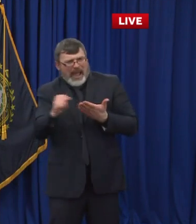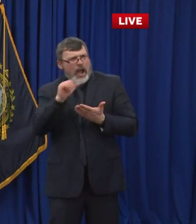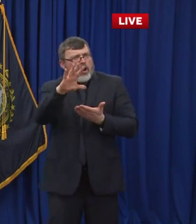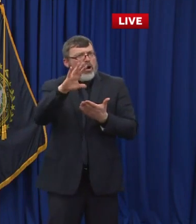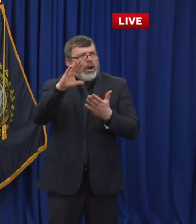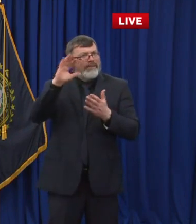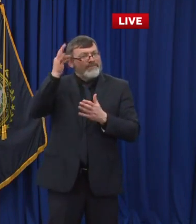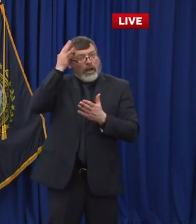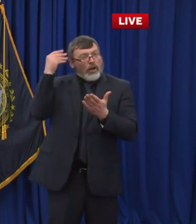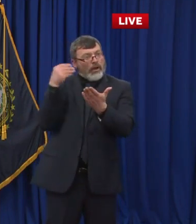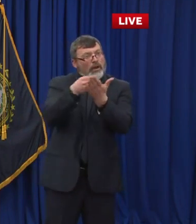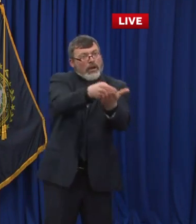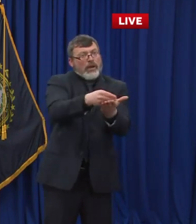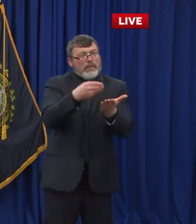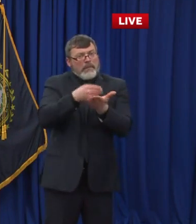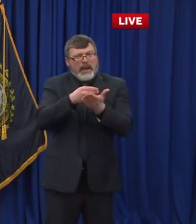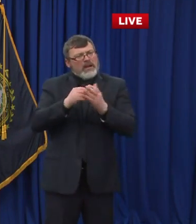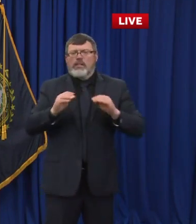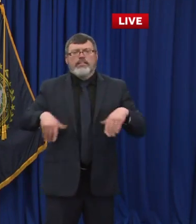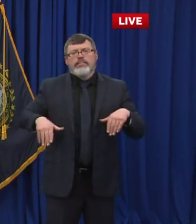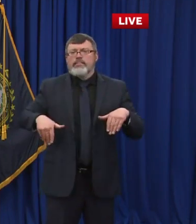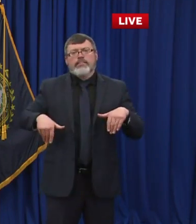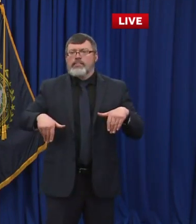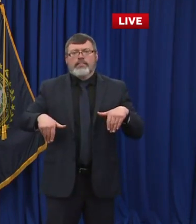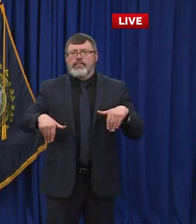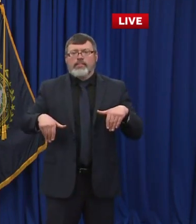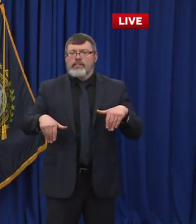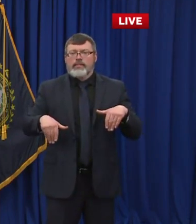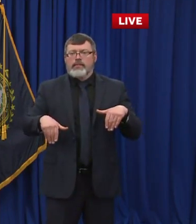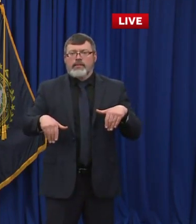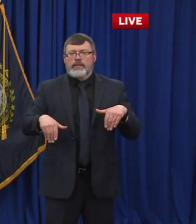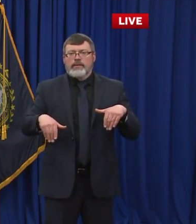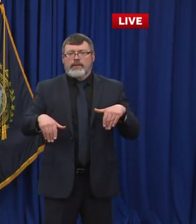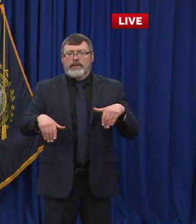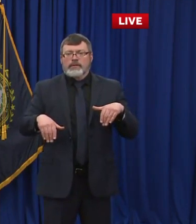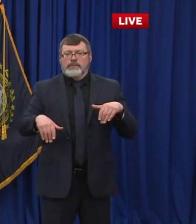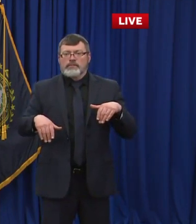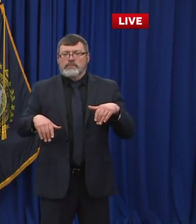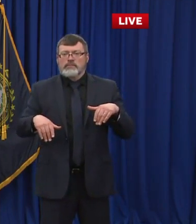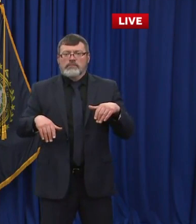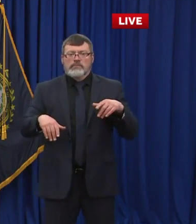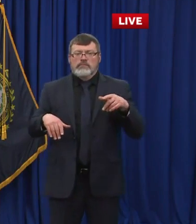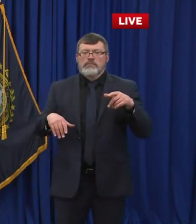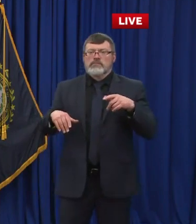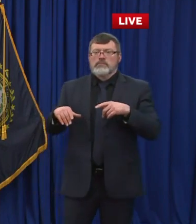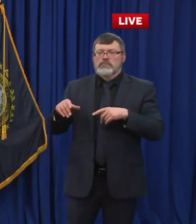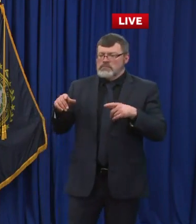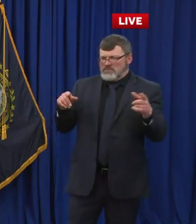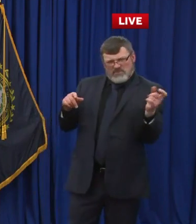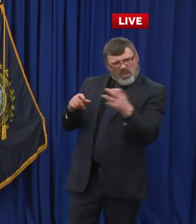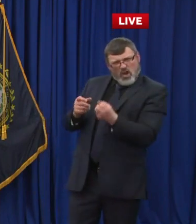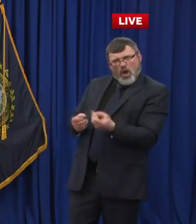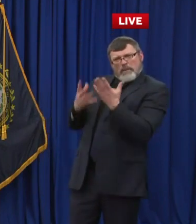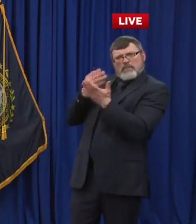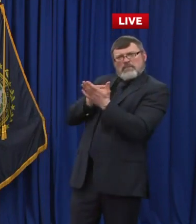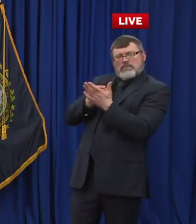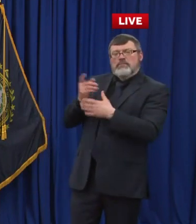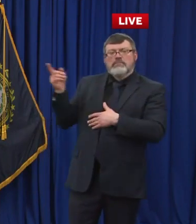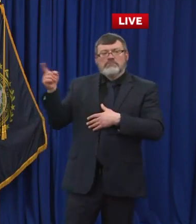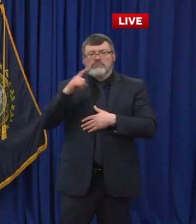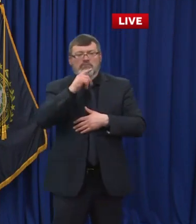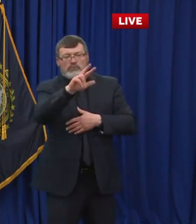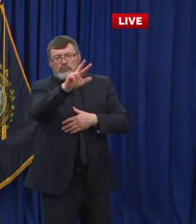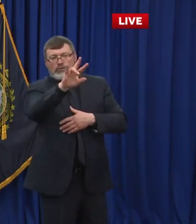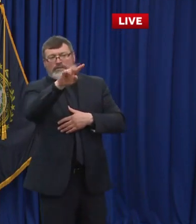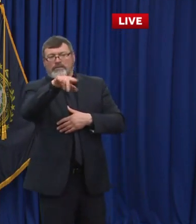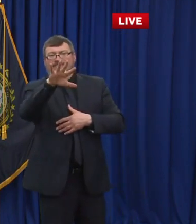additional COVID funding that was provided, the $37.5 million. I think as of last week, maybe $7 million had been drawn down